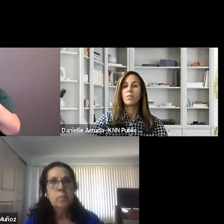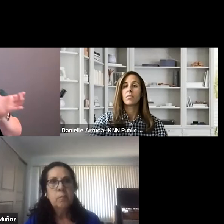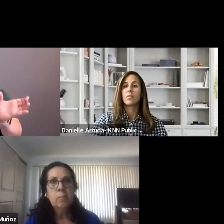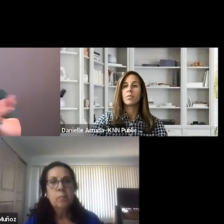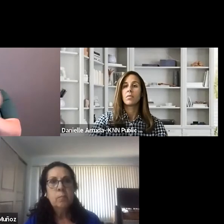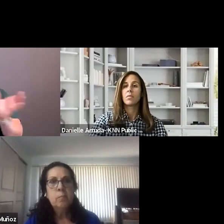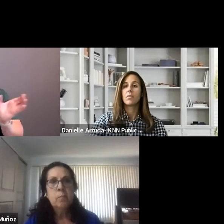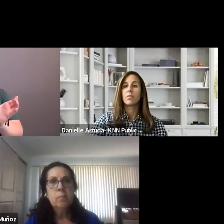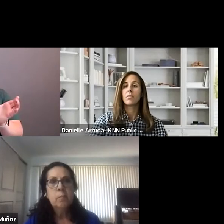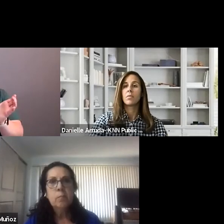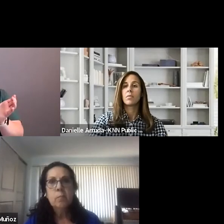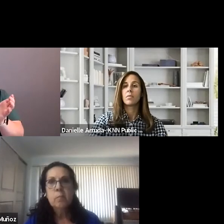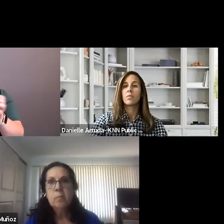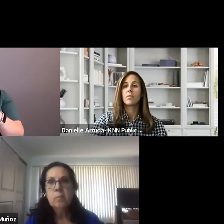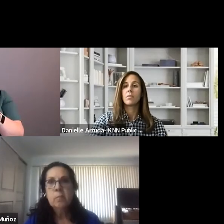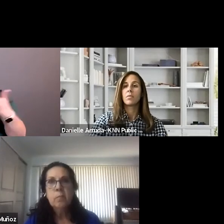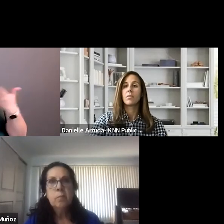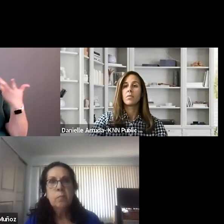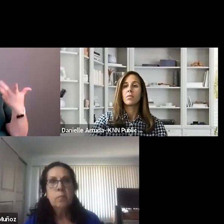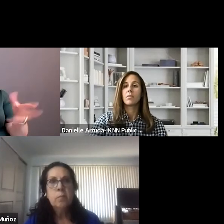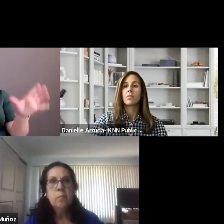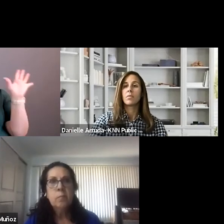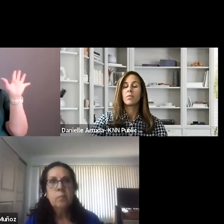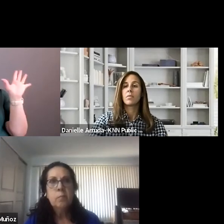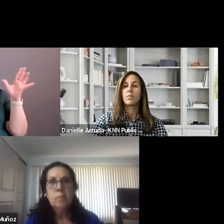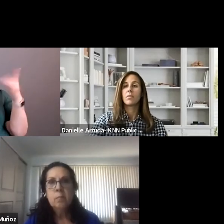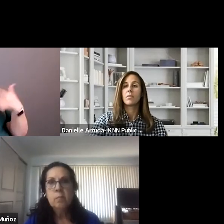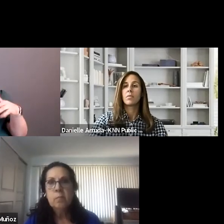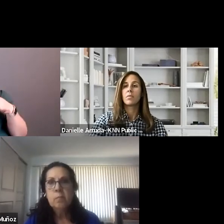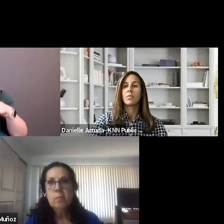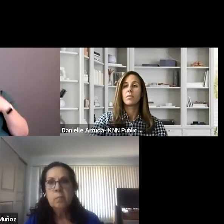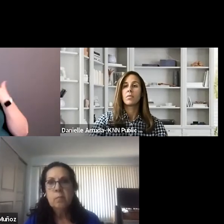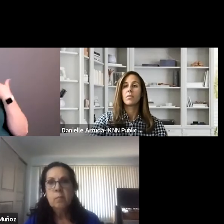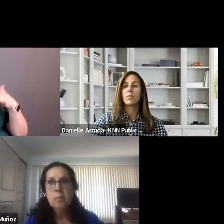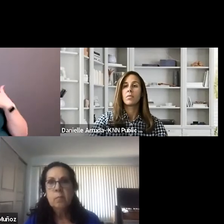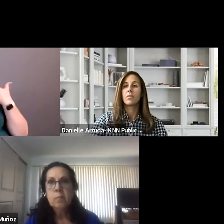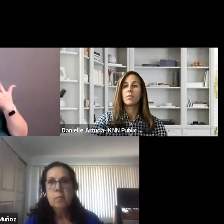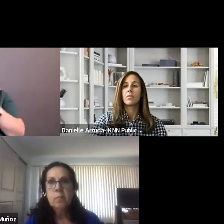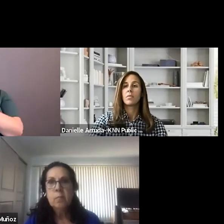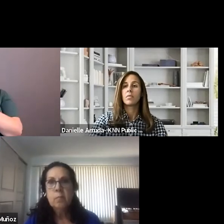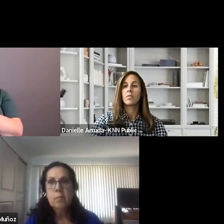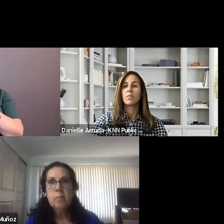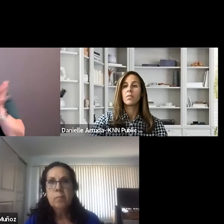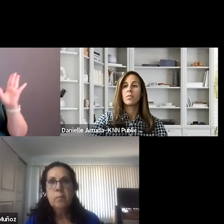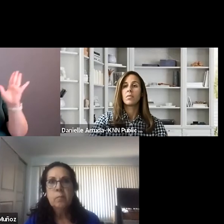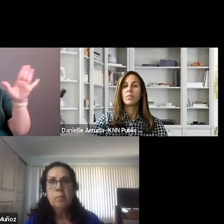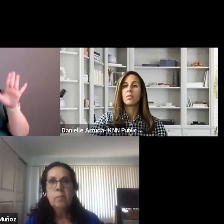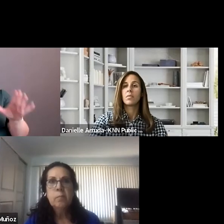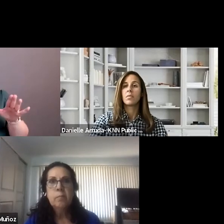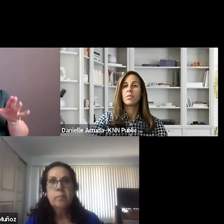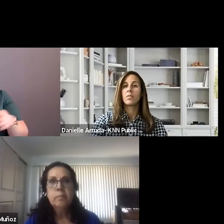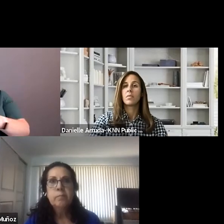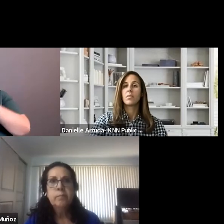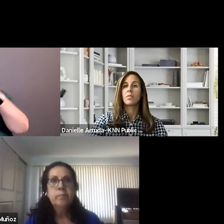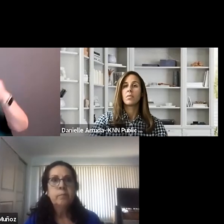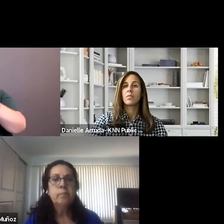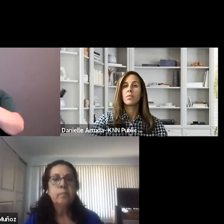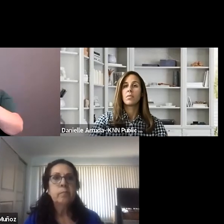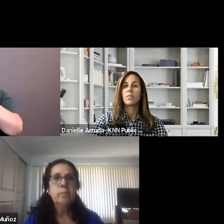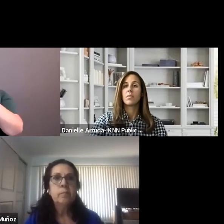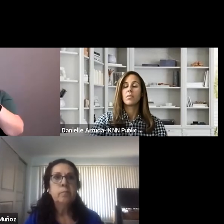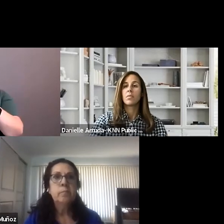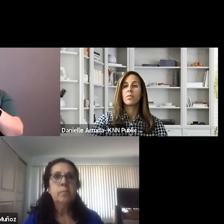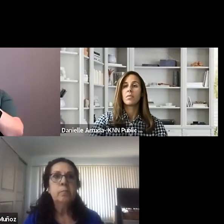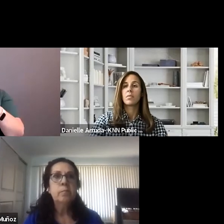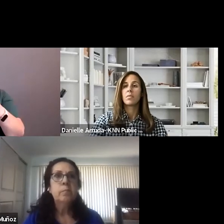and that's then all done. So it's very, very exciting and it's wonderful that we're kind of wrapping up this